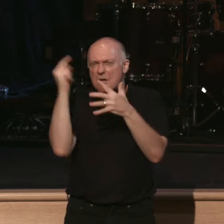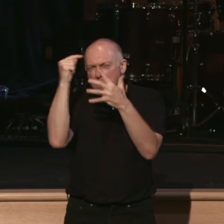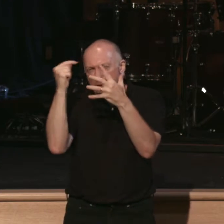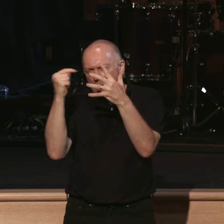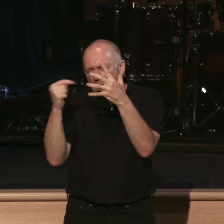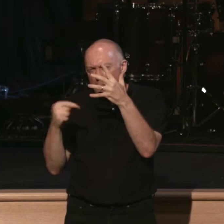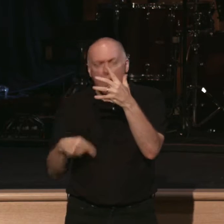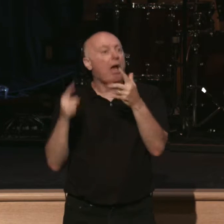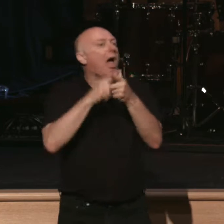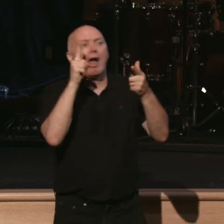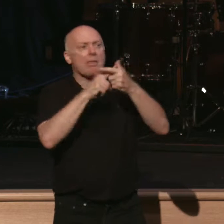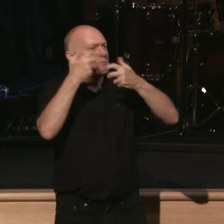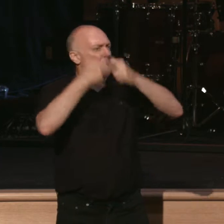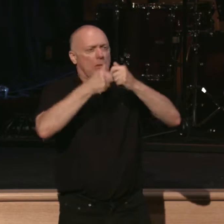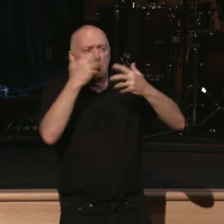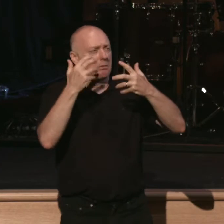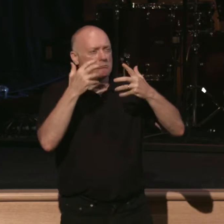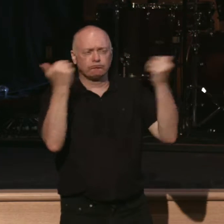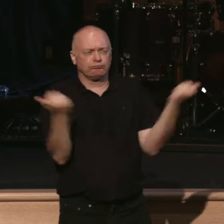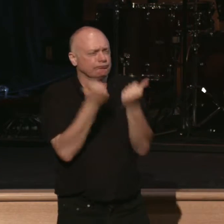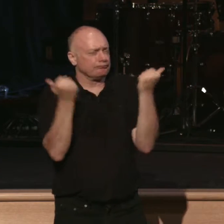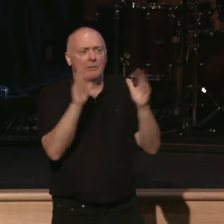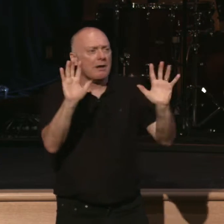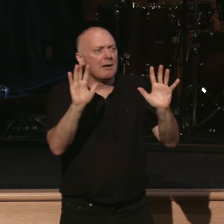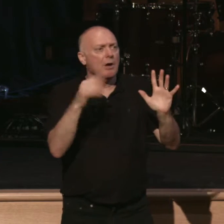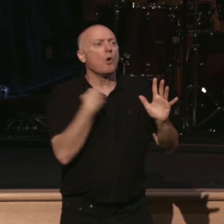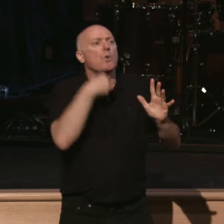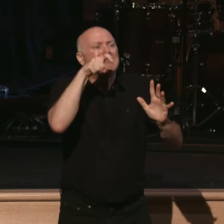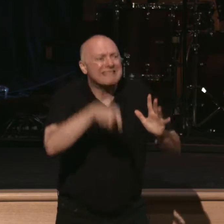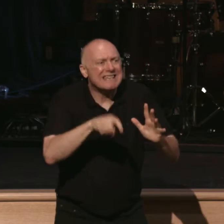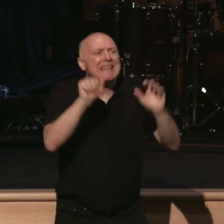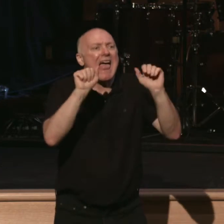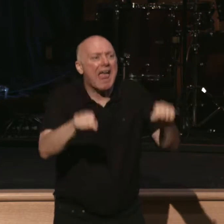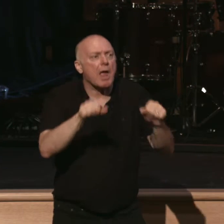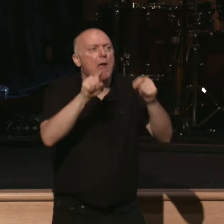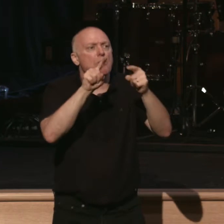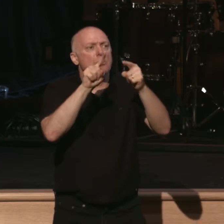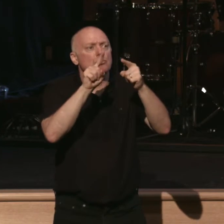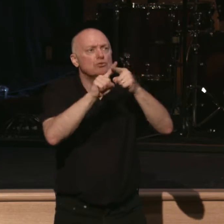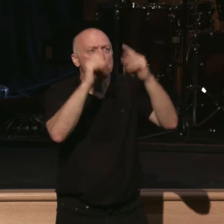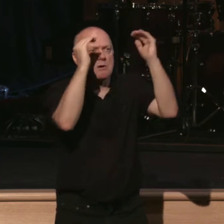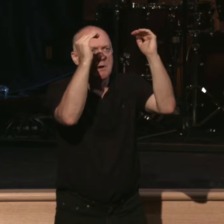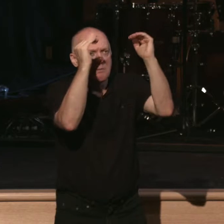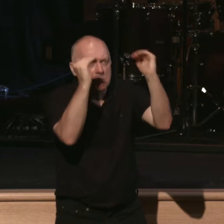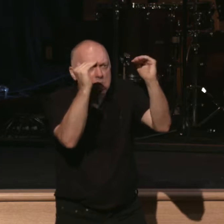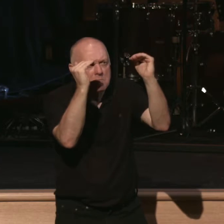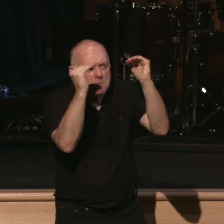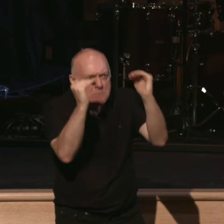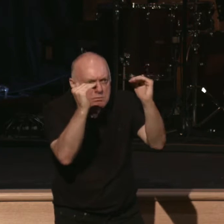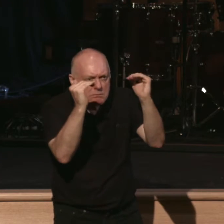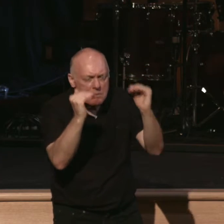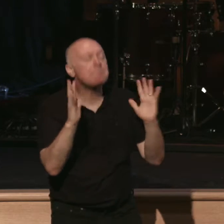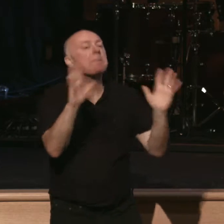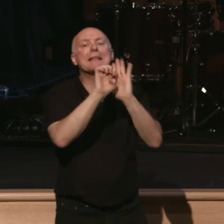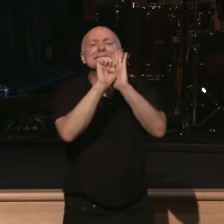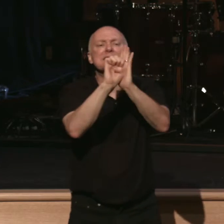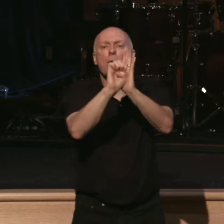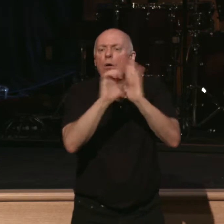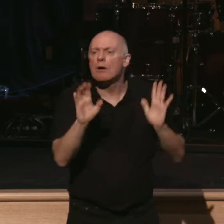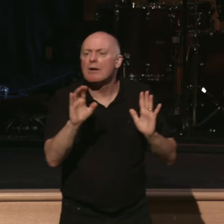spiraling problems. Okay. We need to be able to work our way down this chart. So for example. If we know we